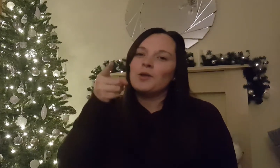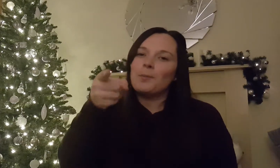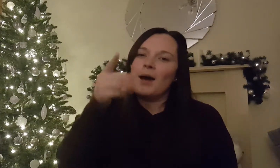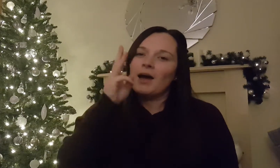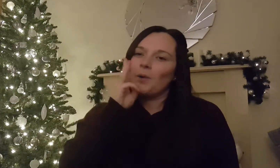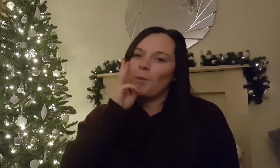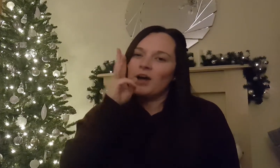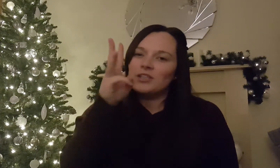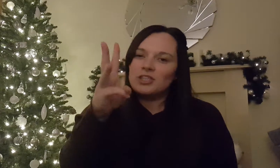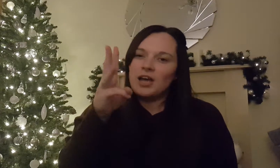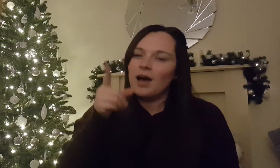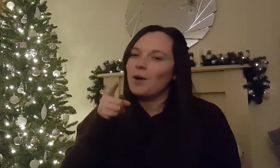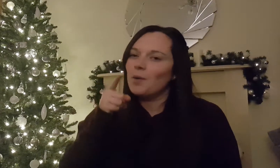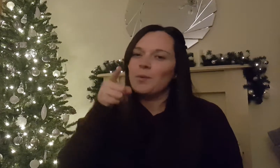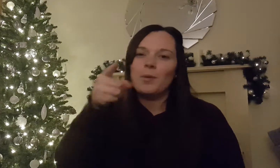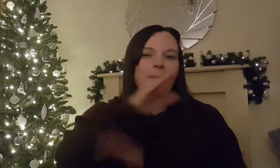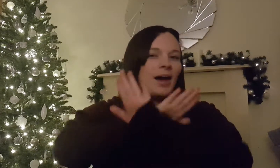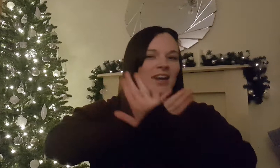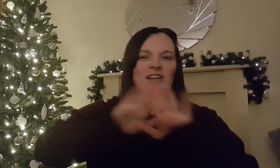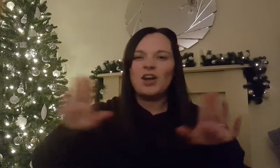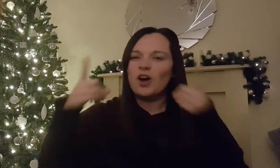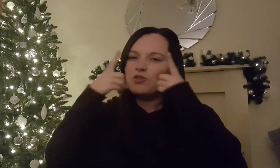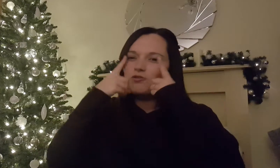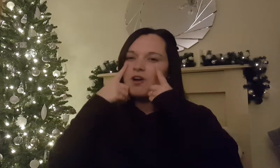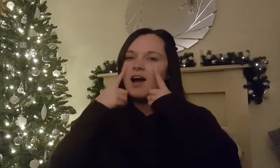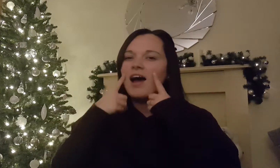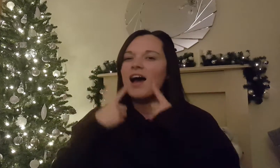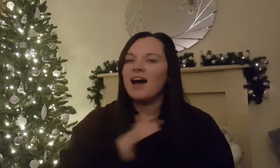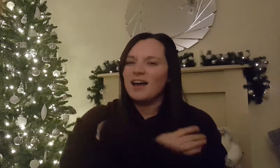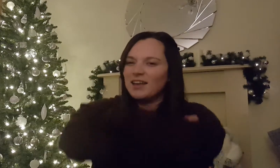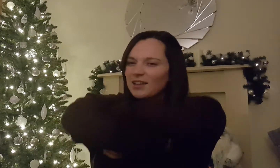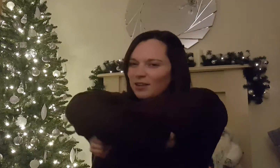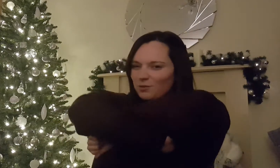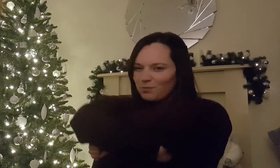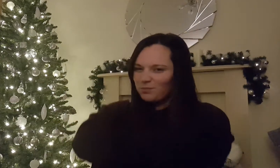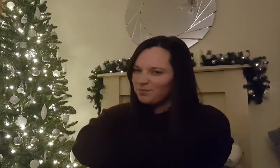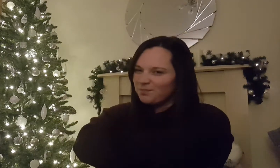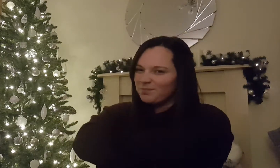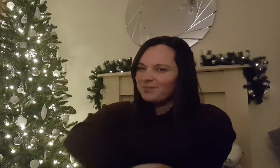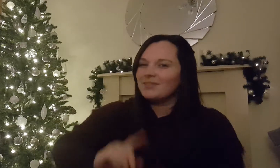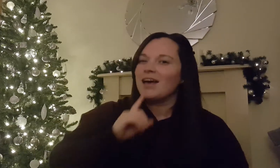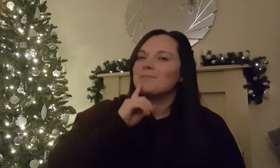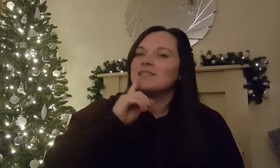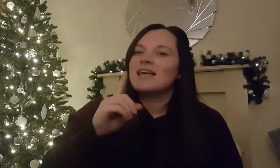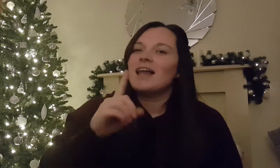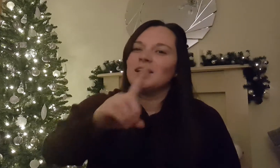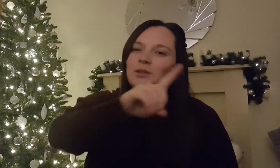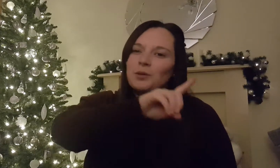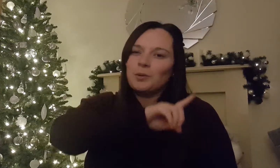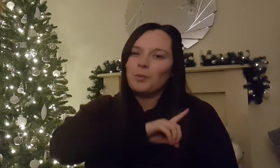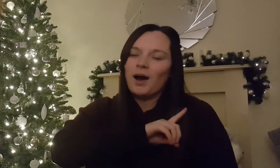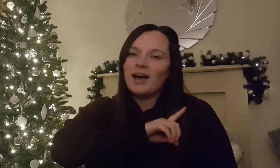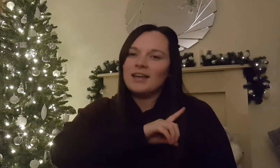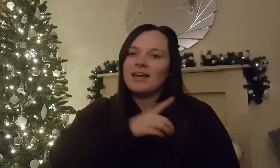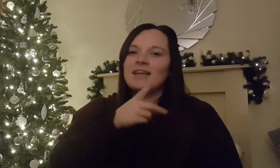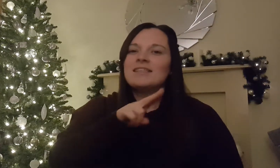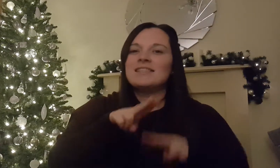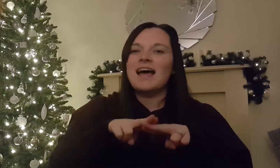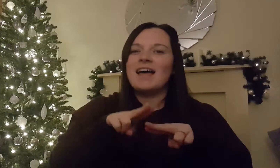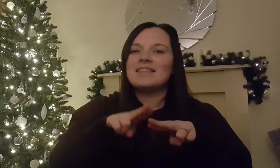you better watch out, you better not cry, you better not come, I'm telling you why, Santa